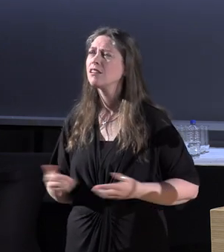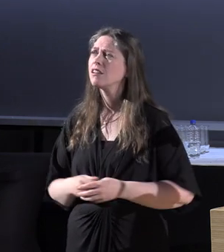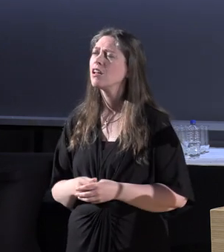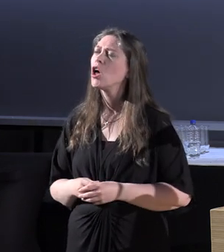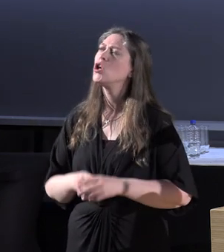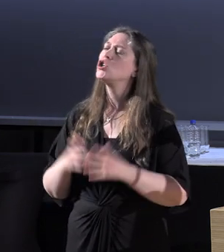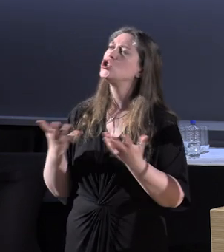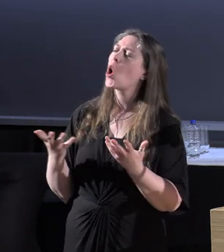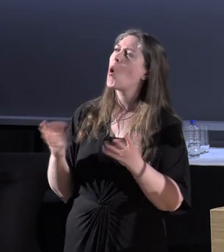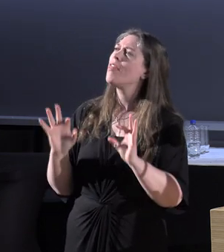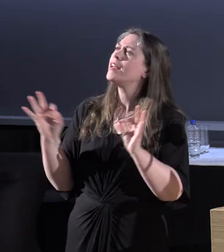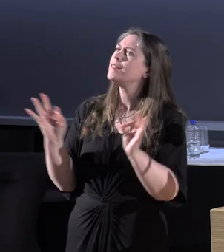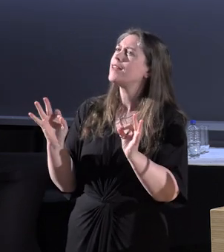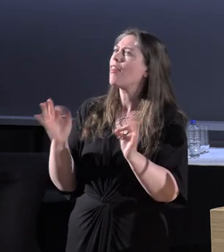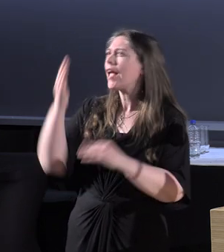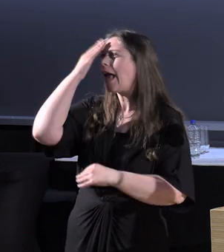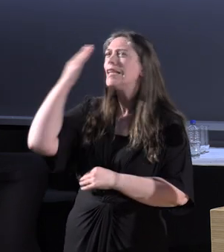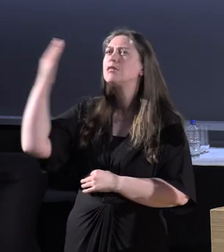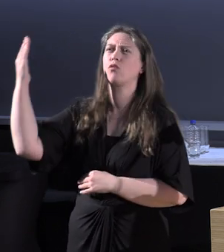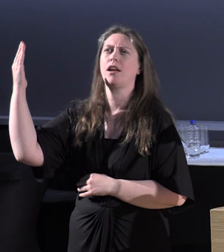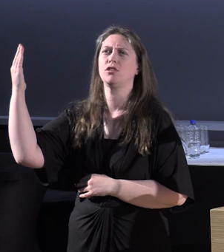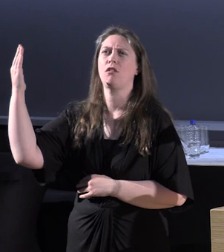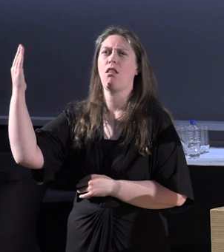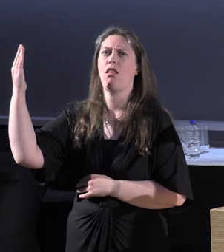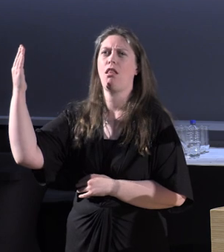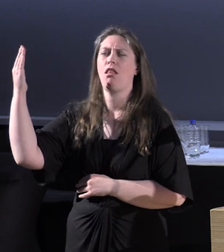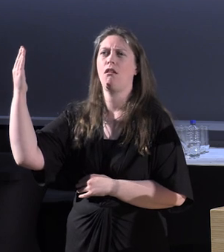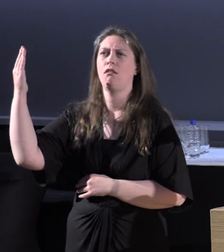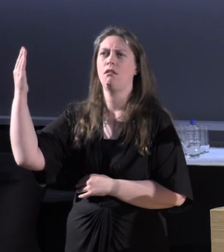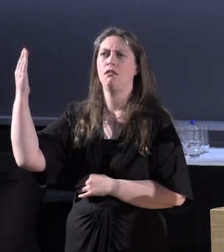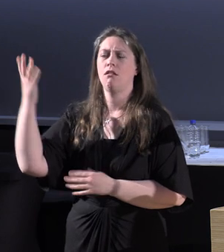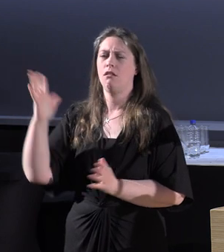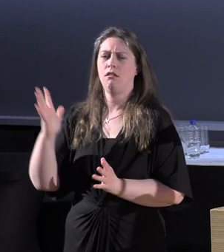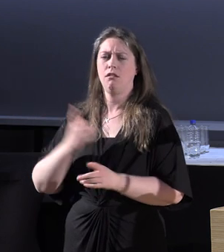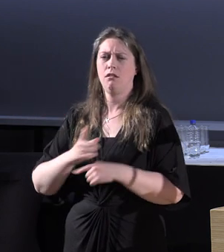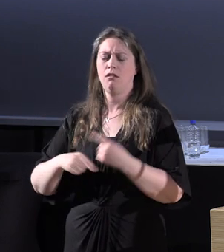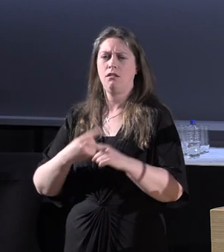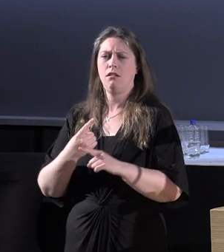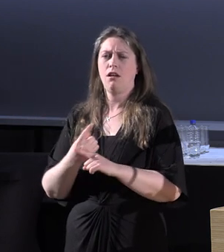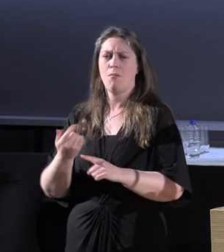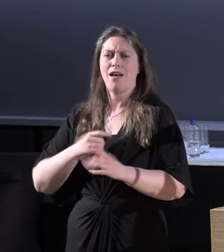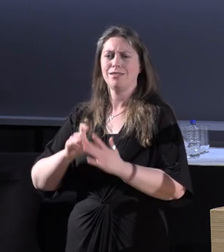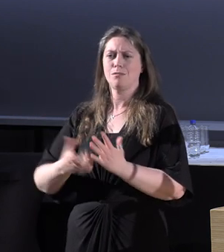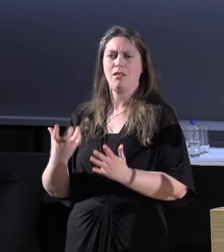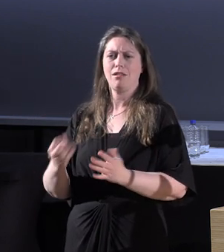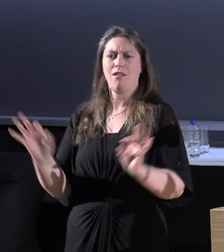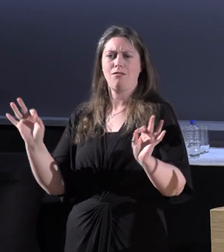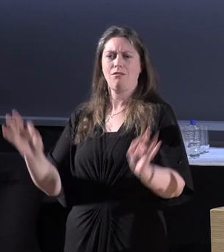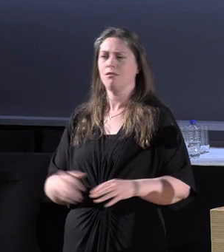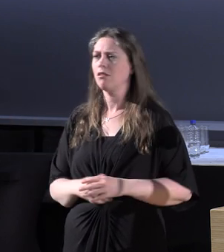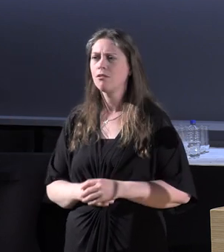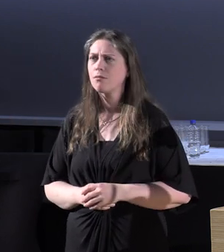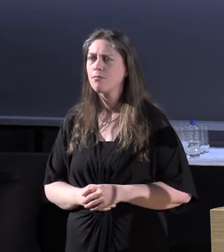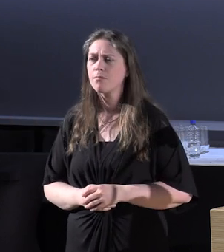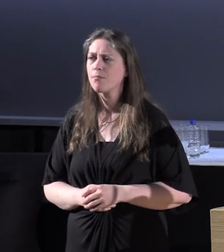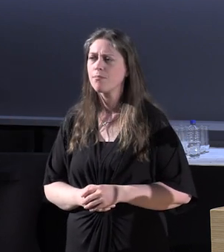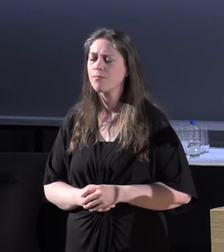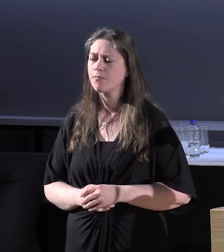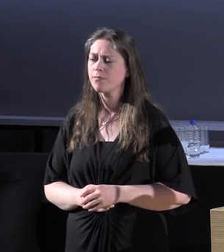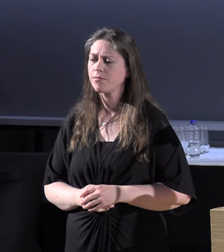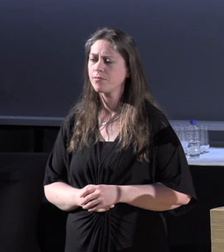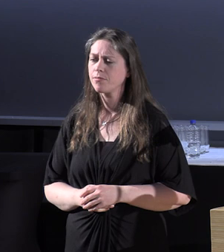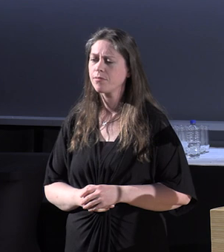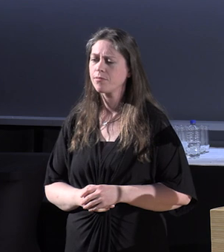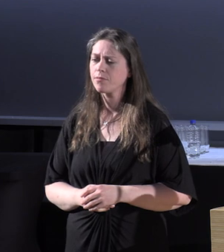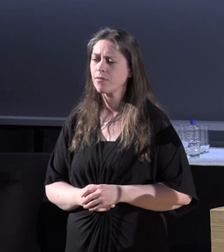there's nothing really inspirational about having a disability. We've got to